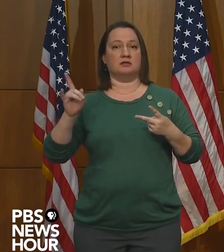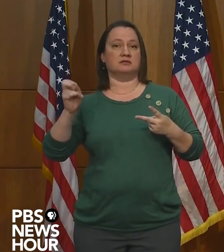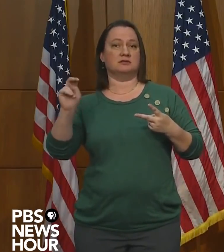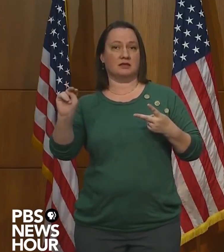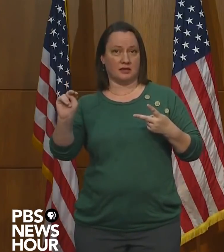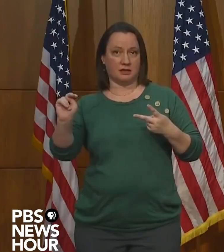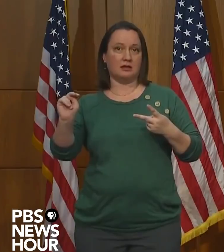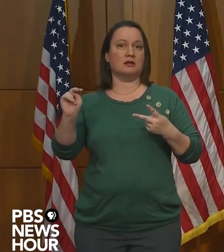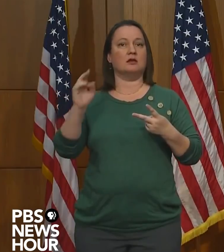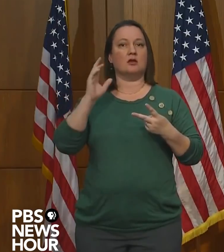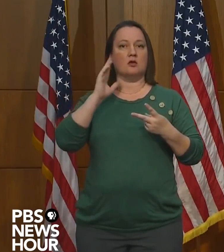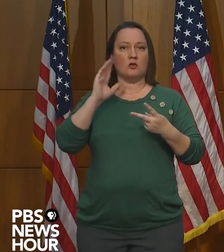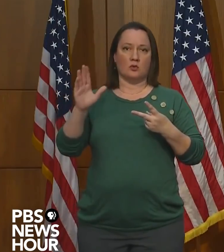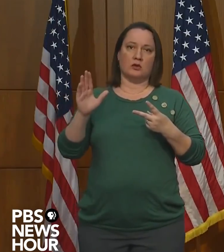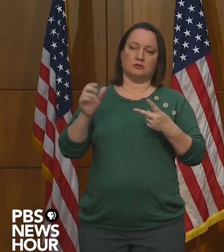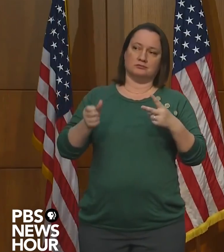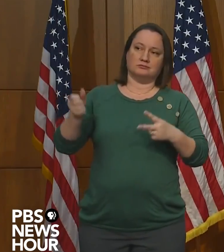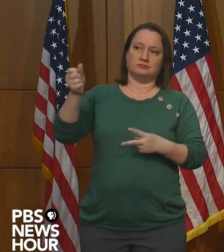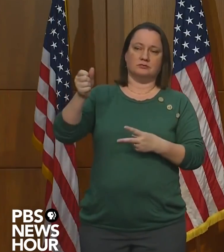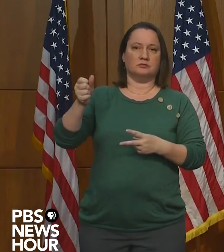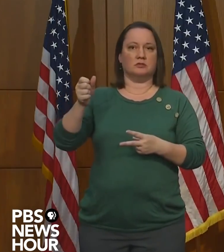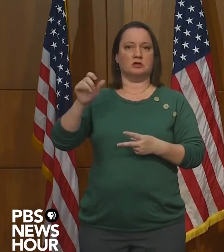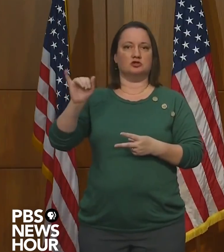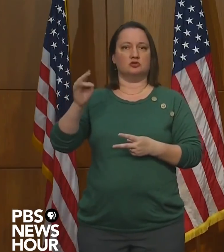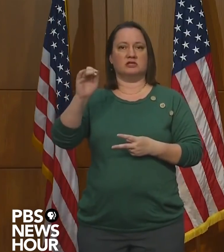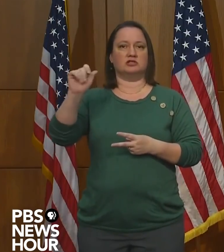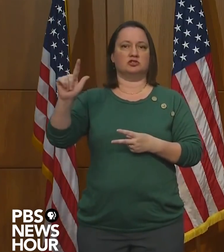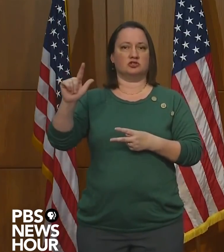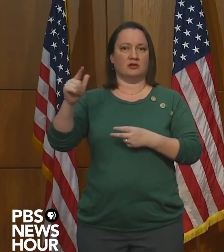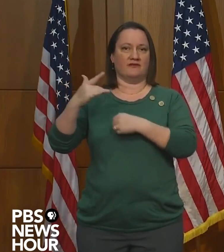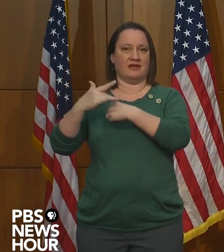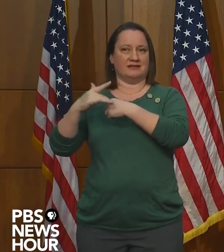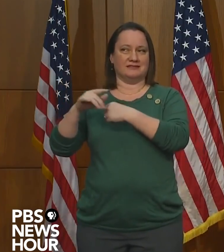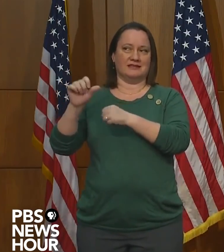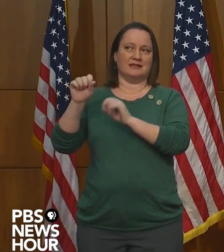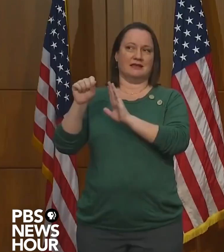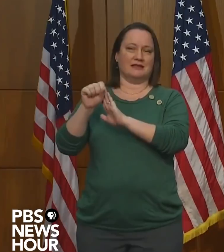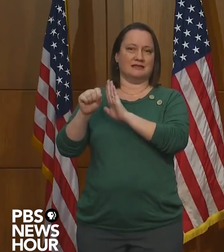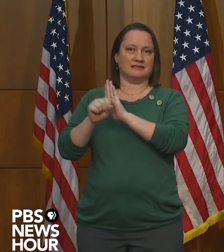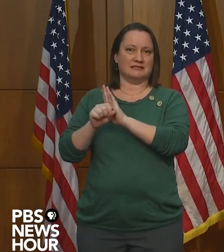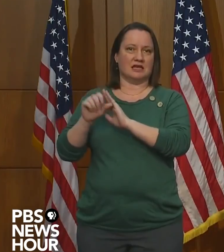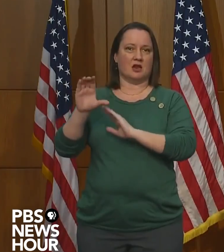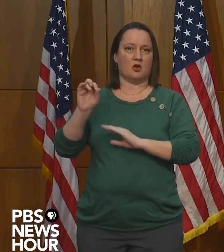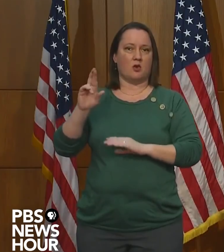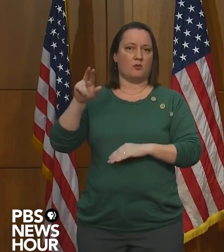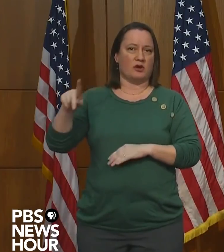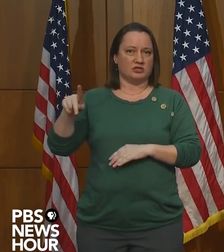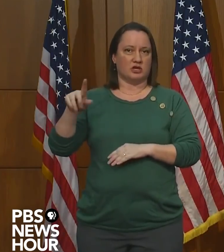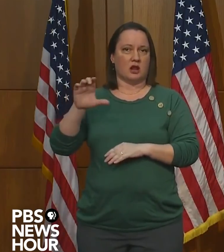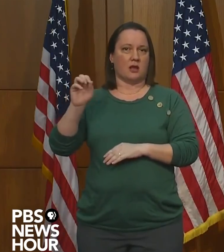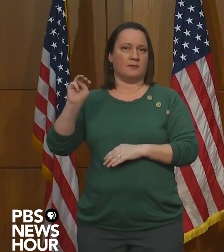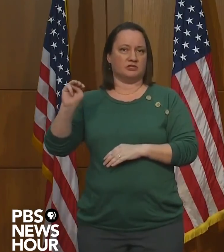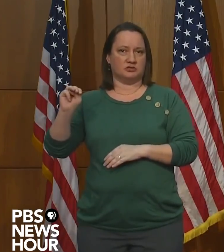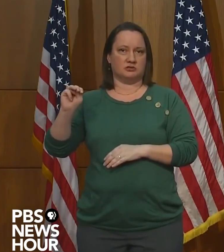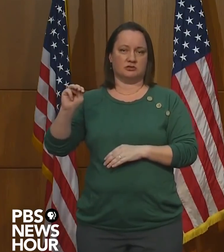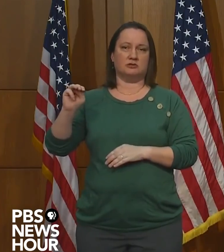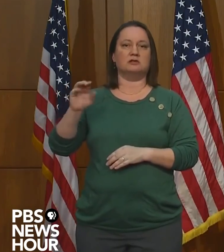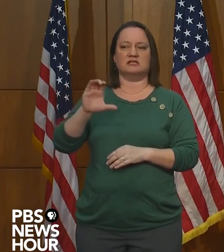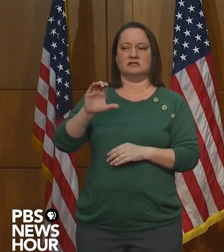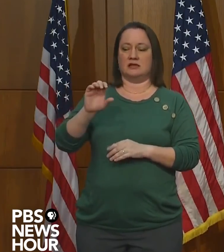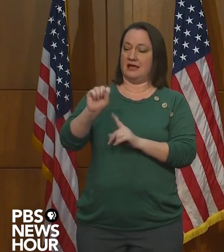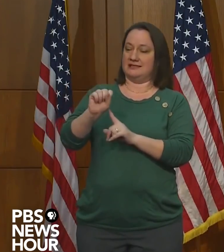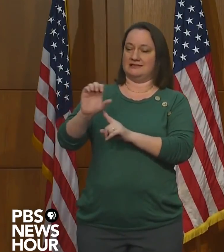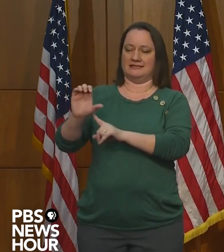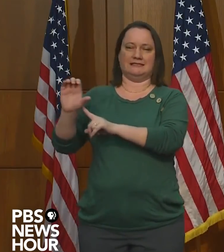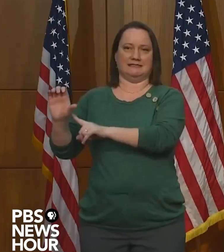a judicial vacancy at the State Corporation Commission. Mr. Hudson has served as director of government